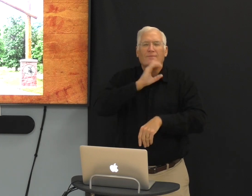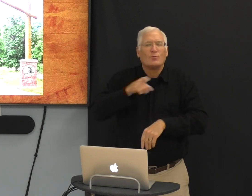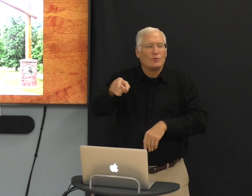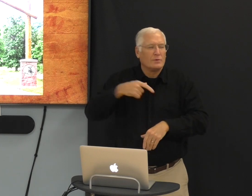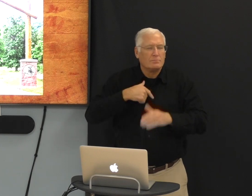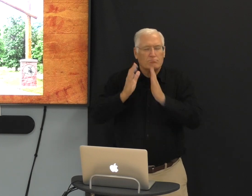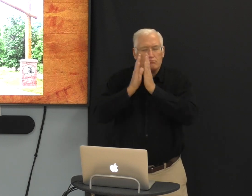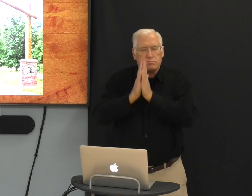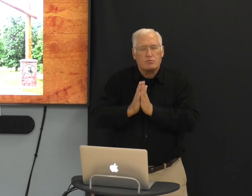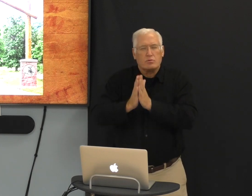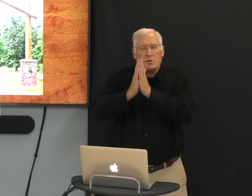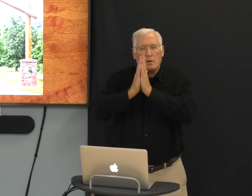lunchtime in the cafeteria.